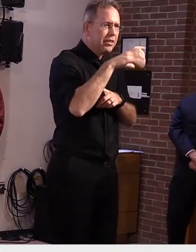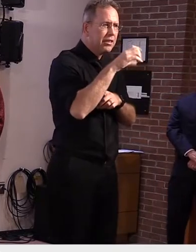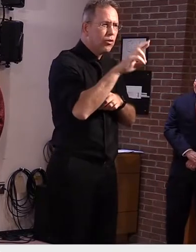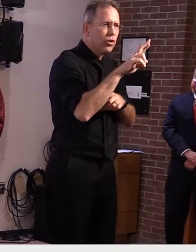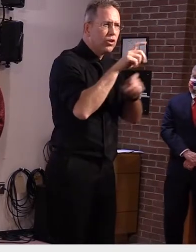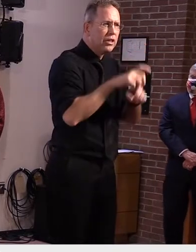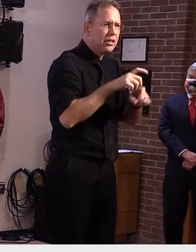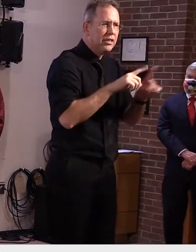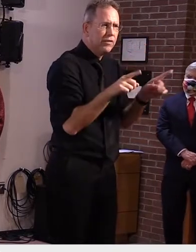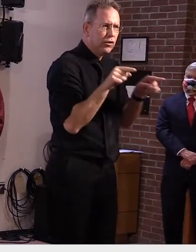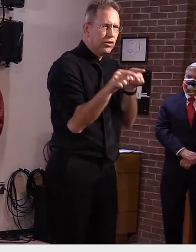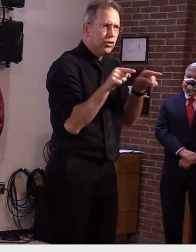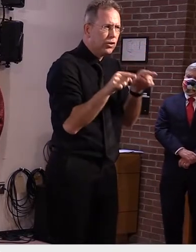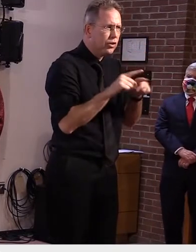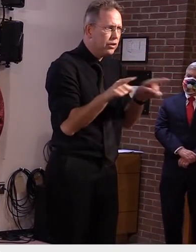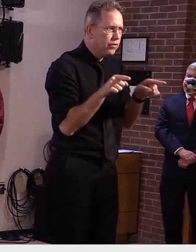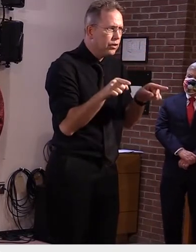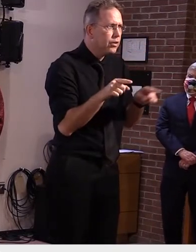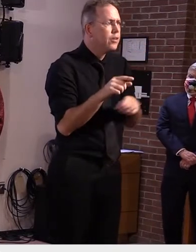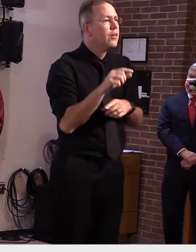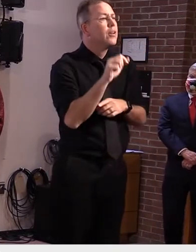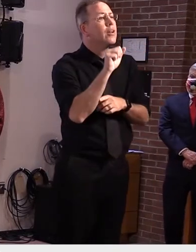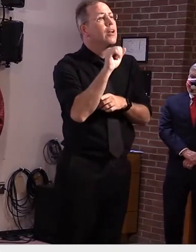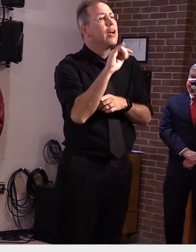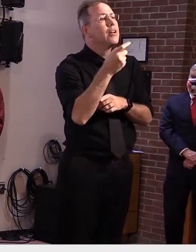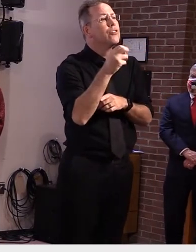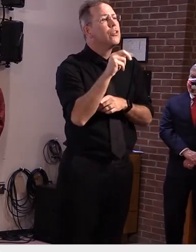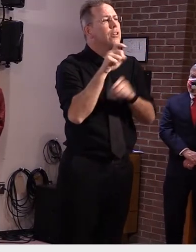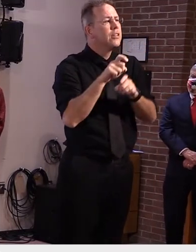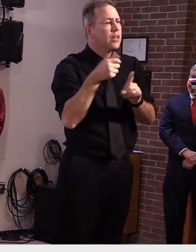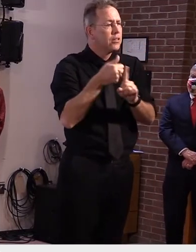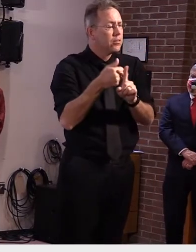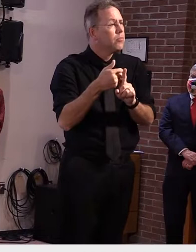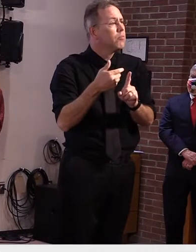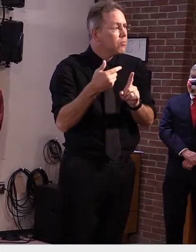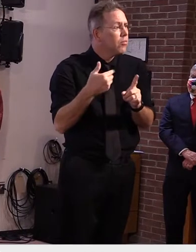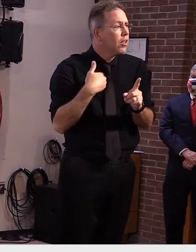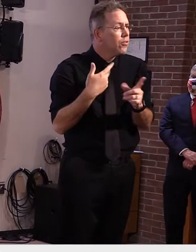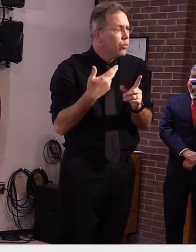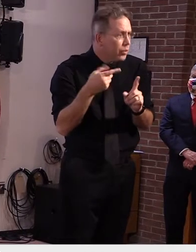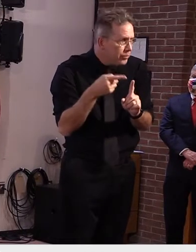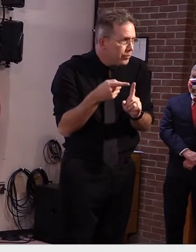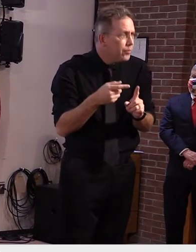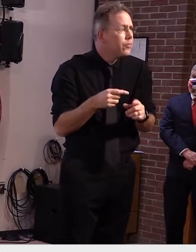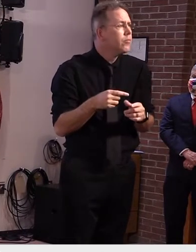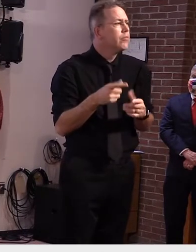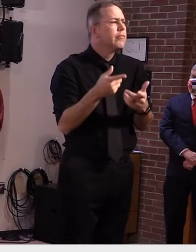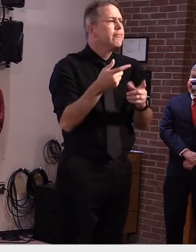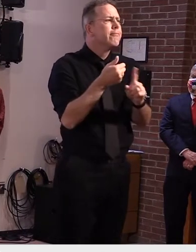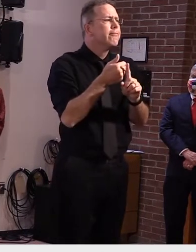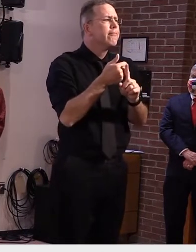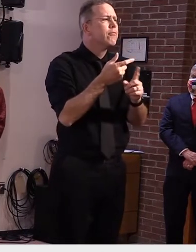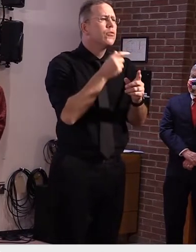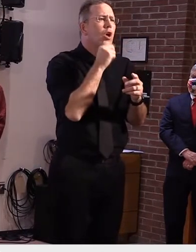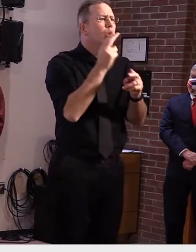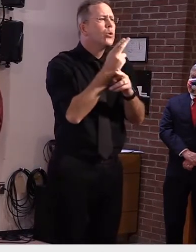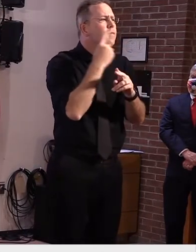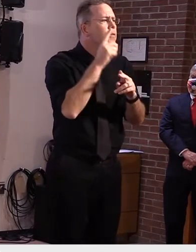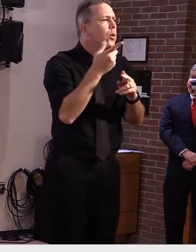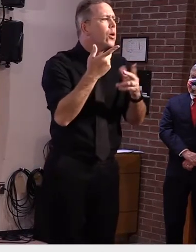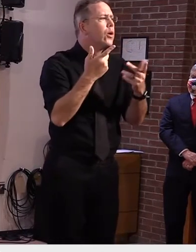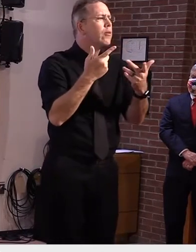be useful. In general, we've said antigen tests should not be used to diagnose asymptomatic people,